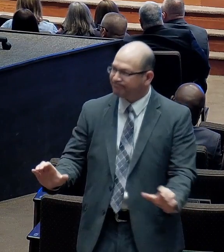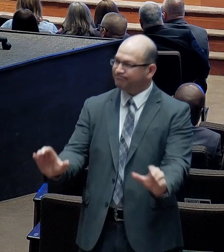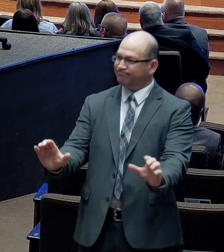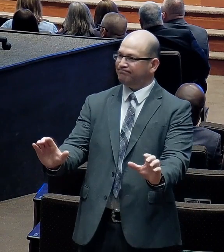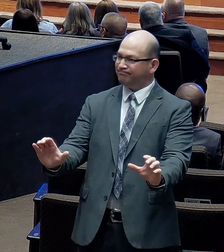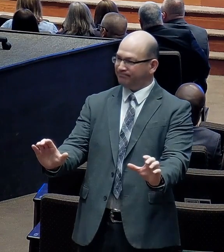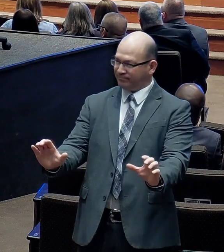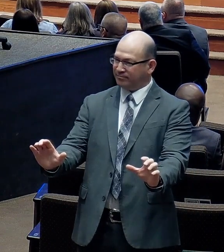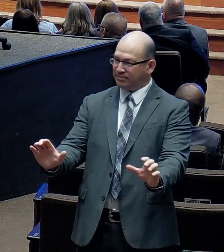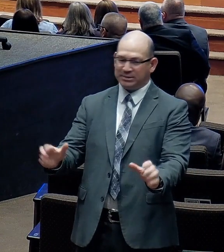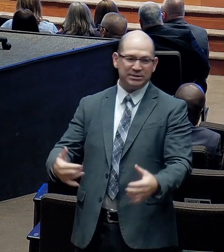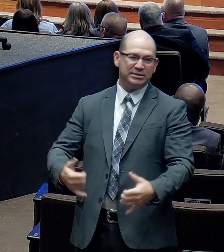We must continue.